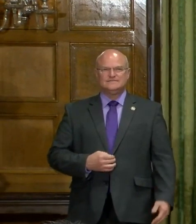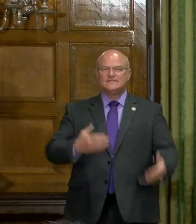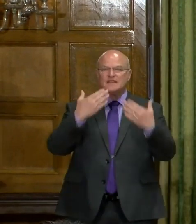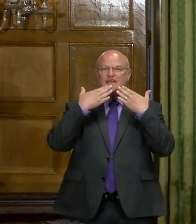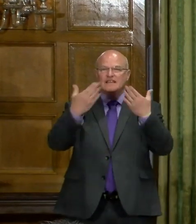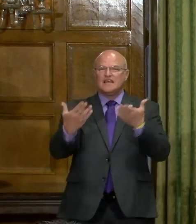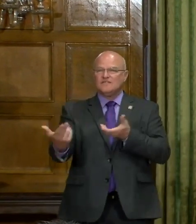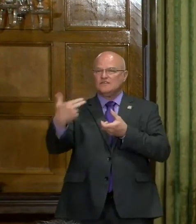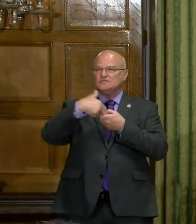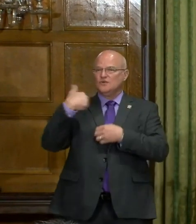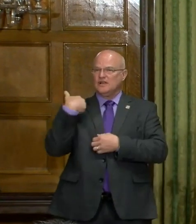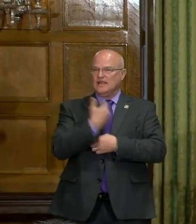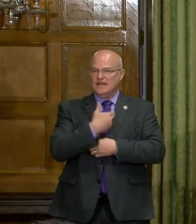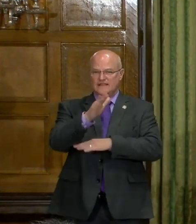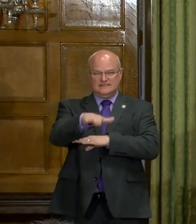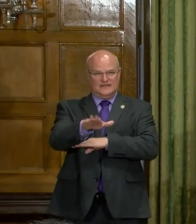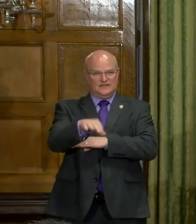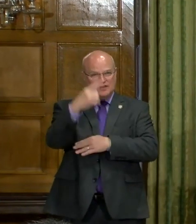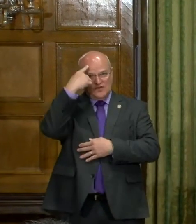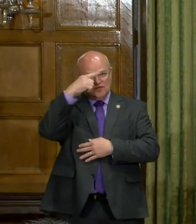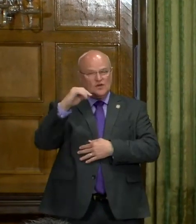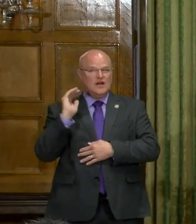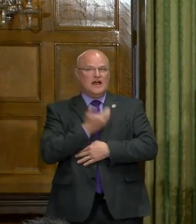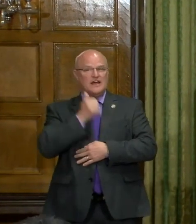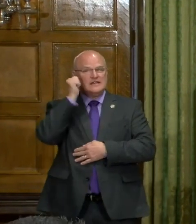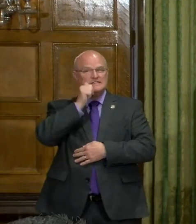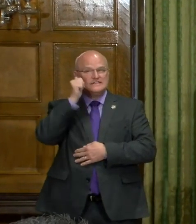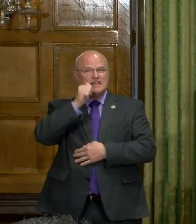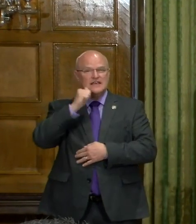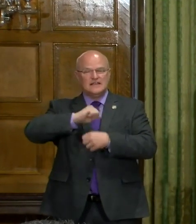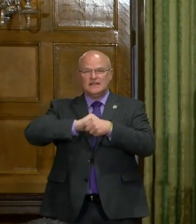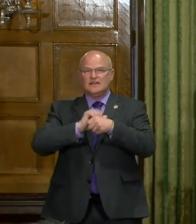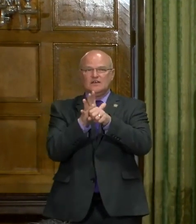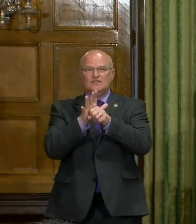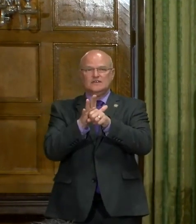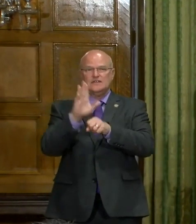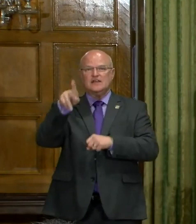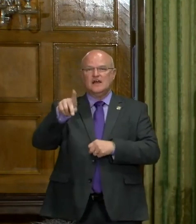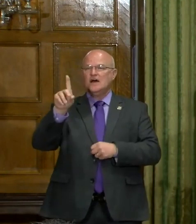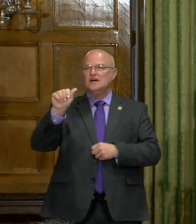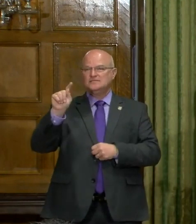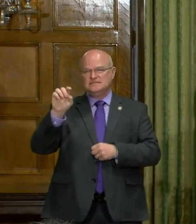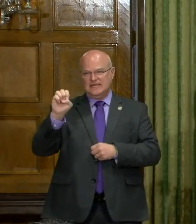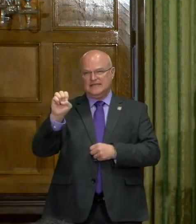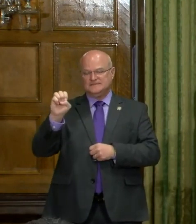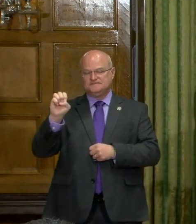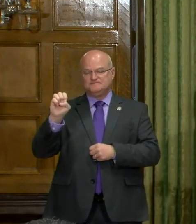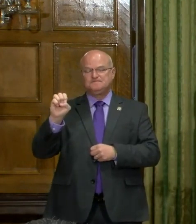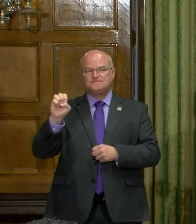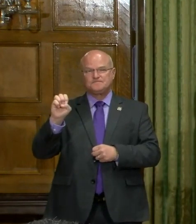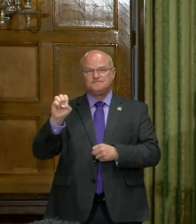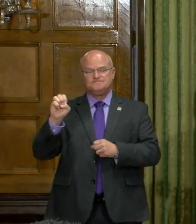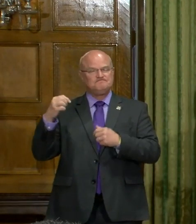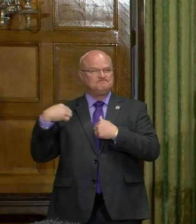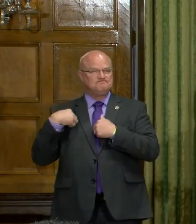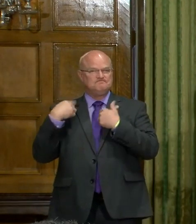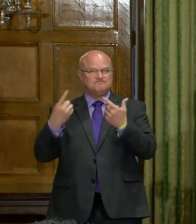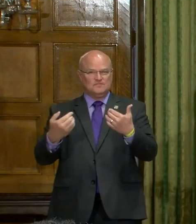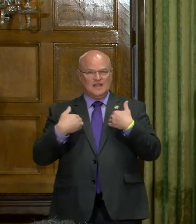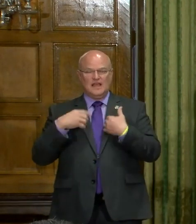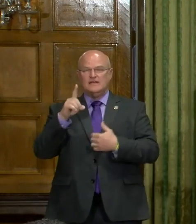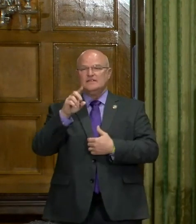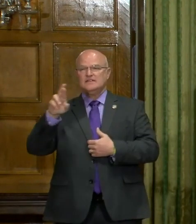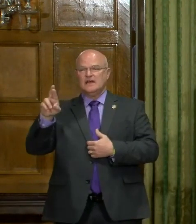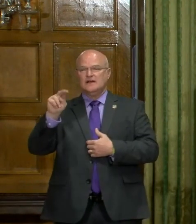Thank you for joining me this afternoon for our daily COVID-19 update. I am, as always, joined by